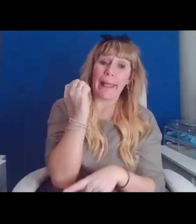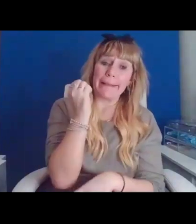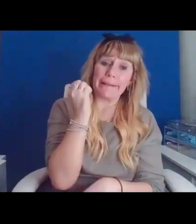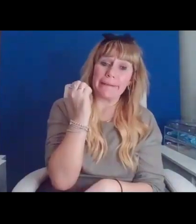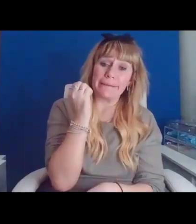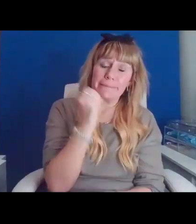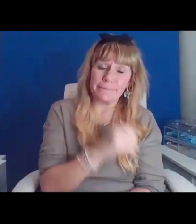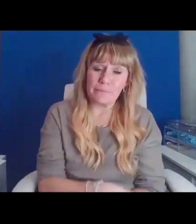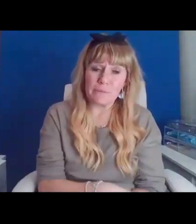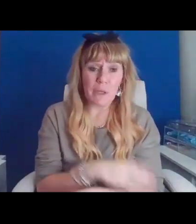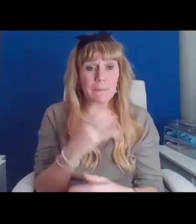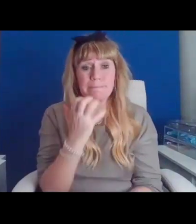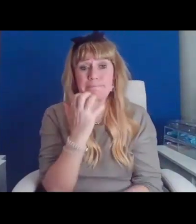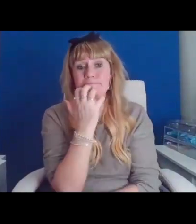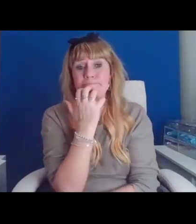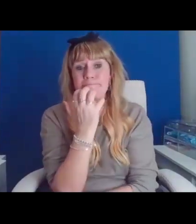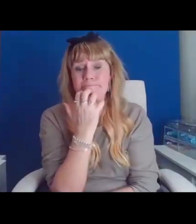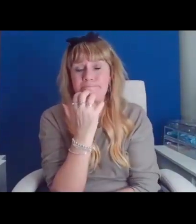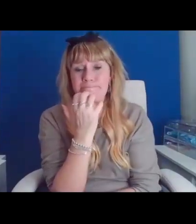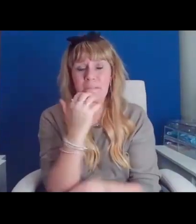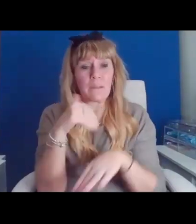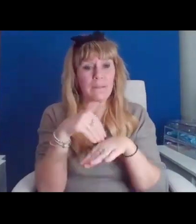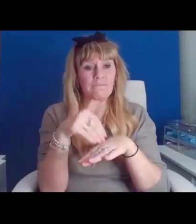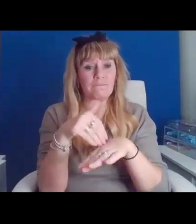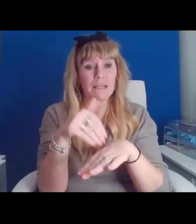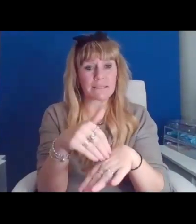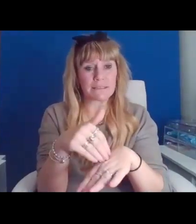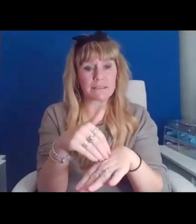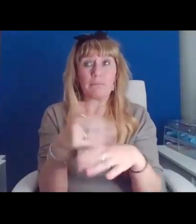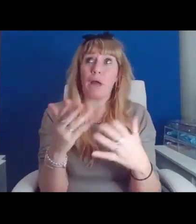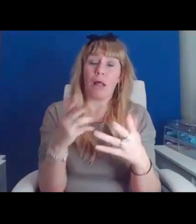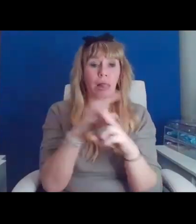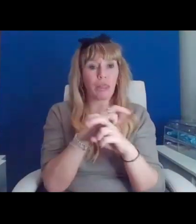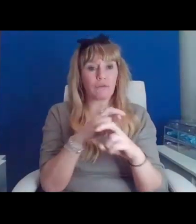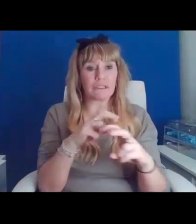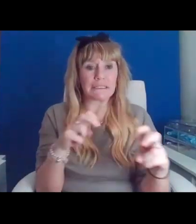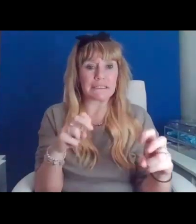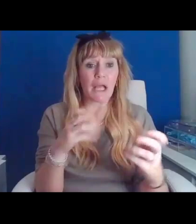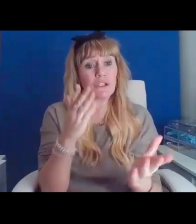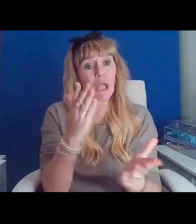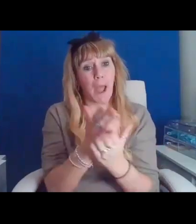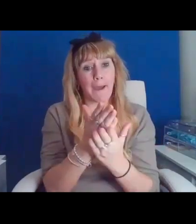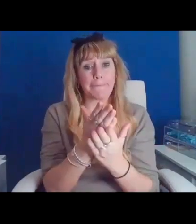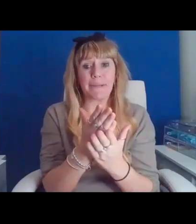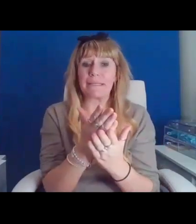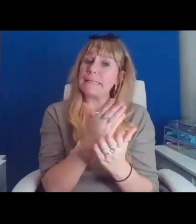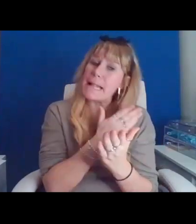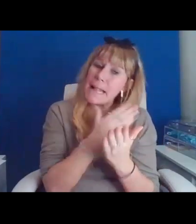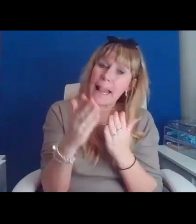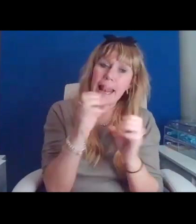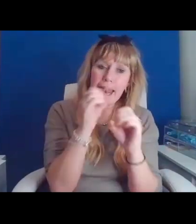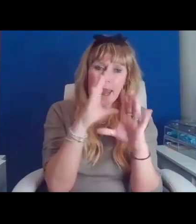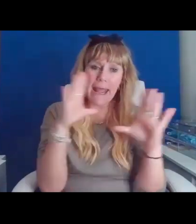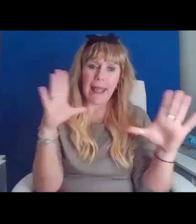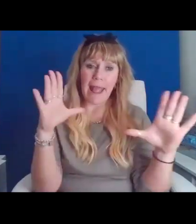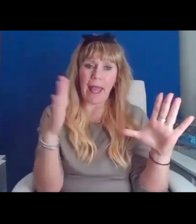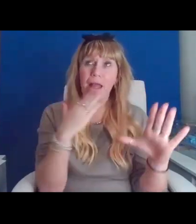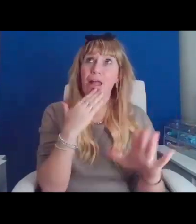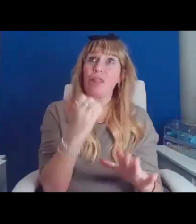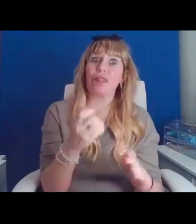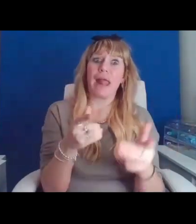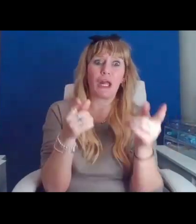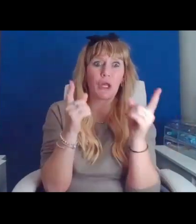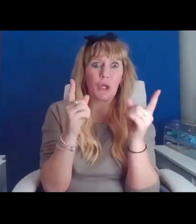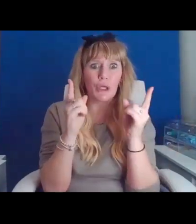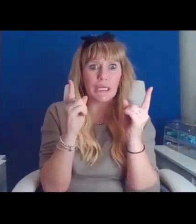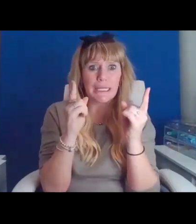effects. At least the research is unmistakably clear. Thank goodness for evidence